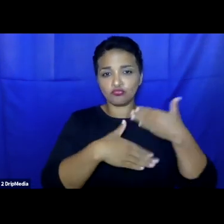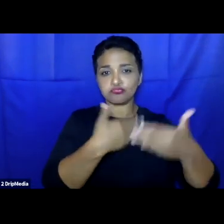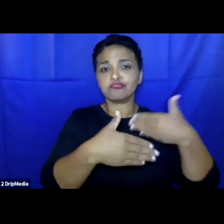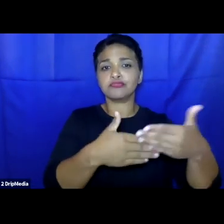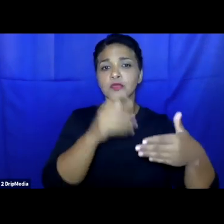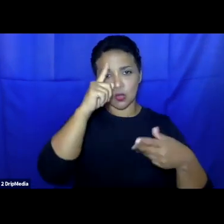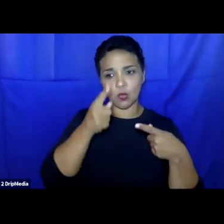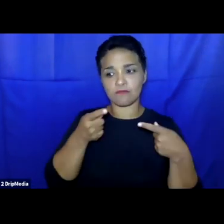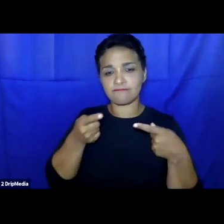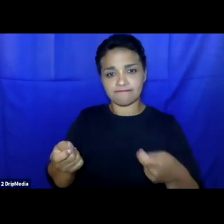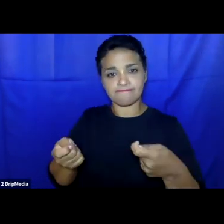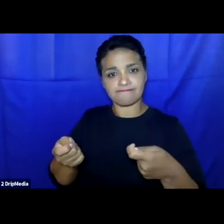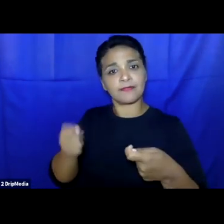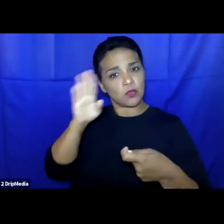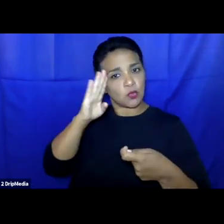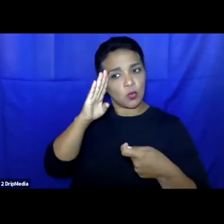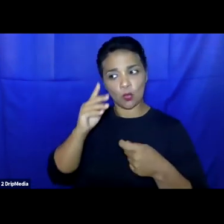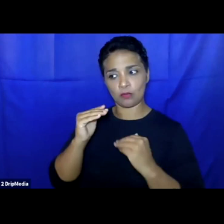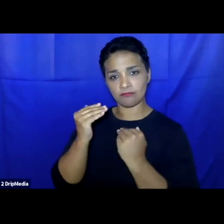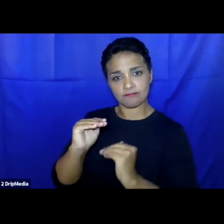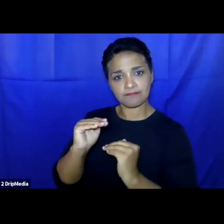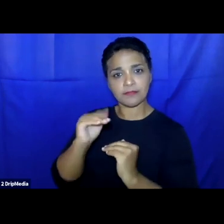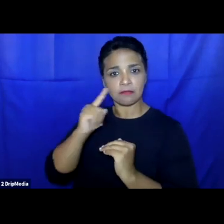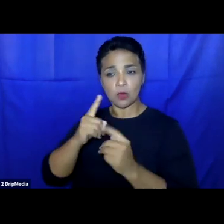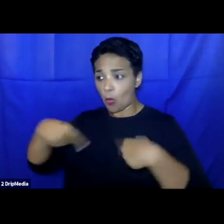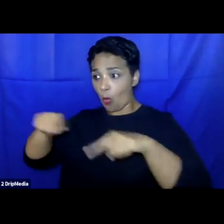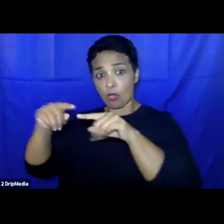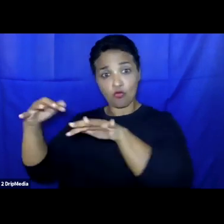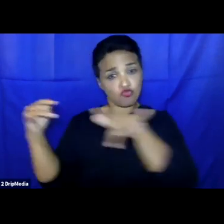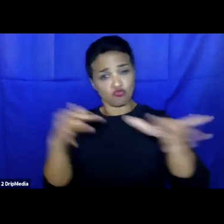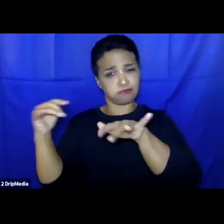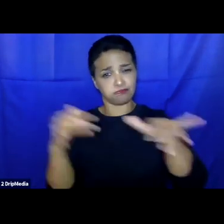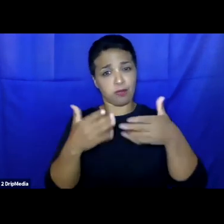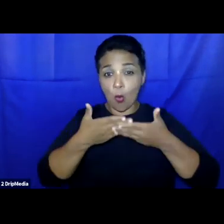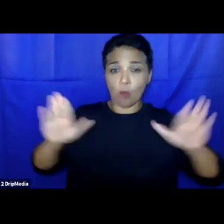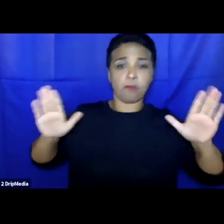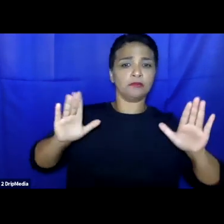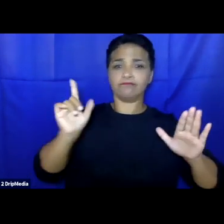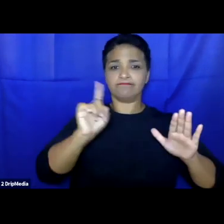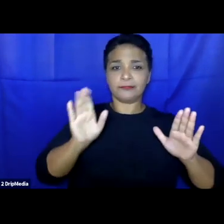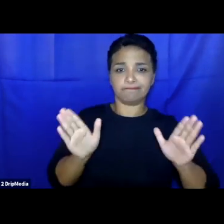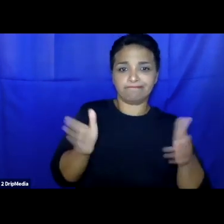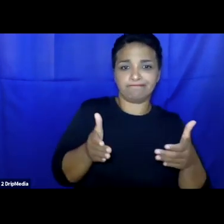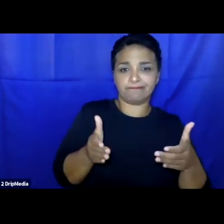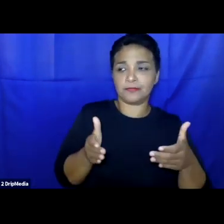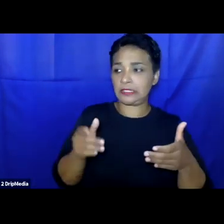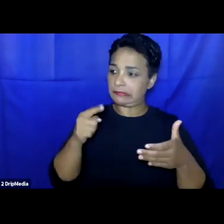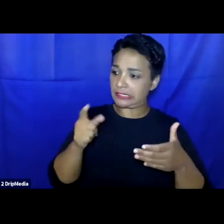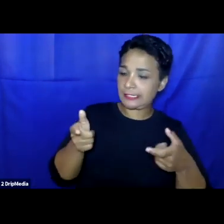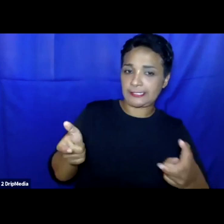is by the objective of limiting onward movements of asylum seekers from regions of origins towards Europe. These measures co